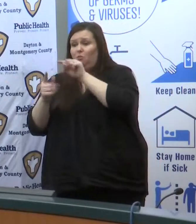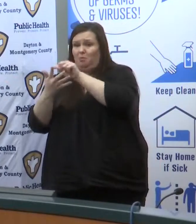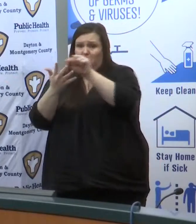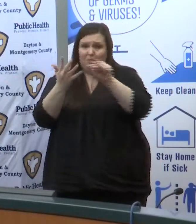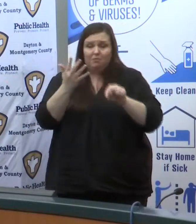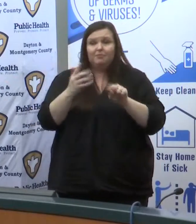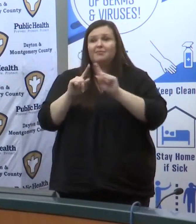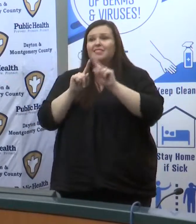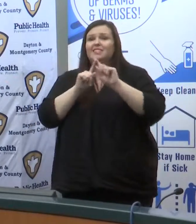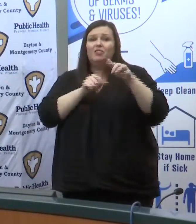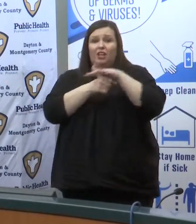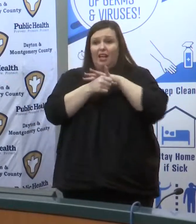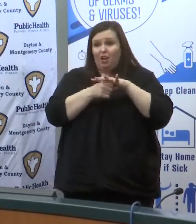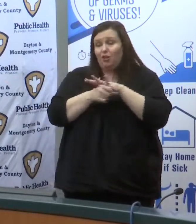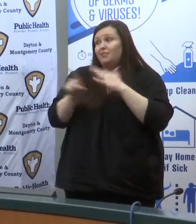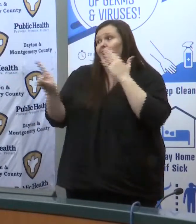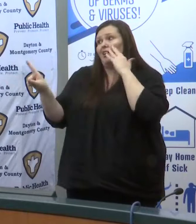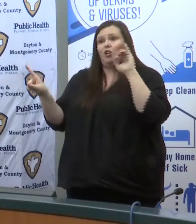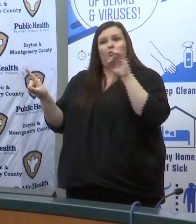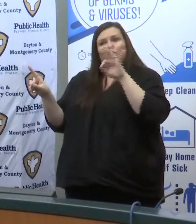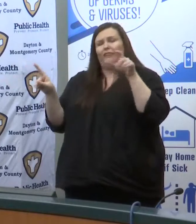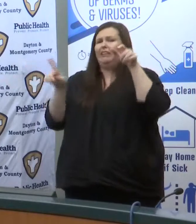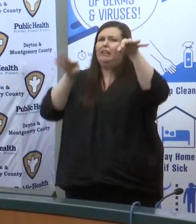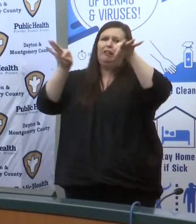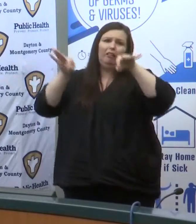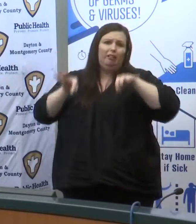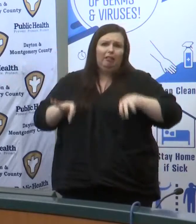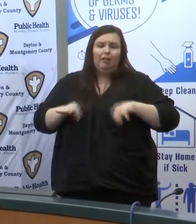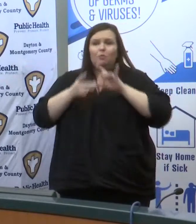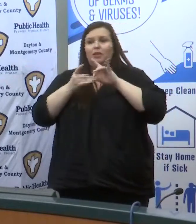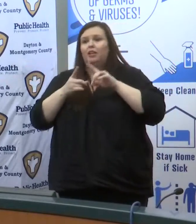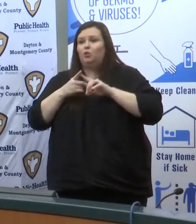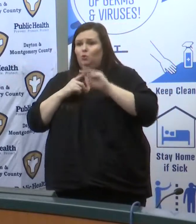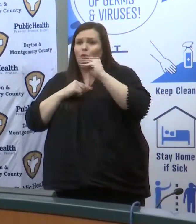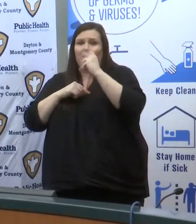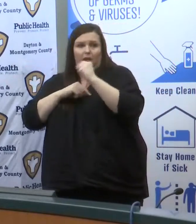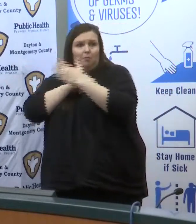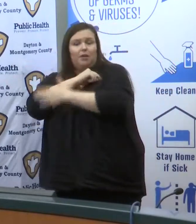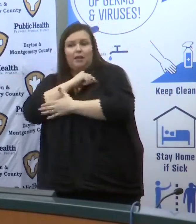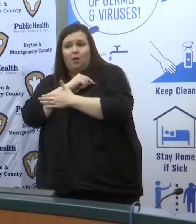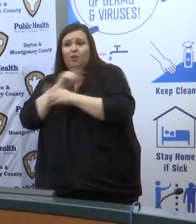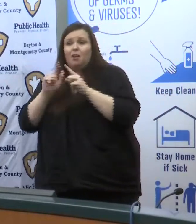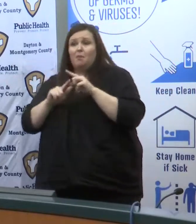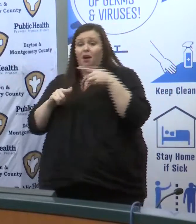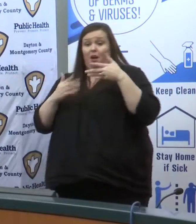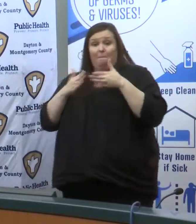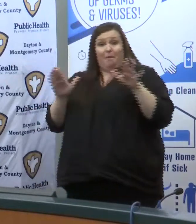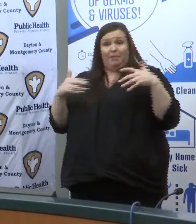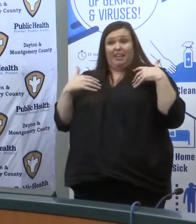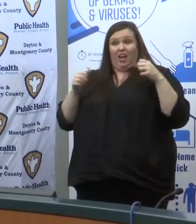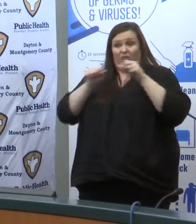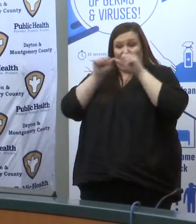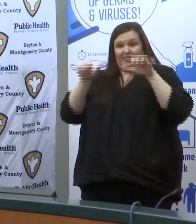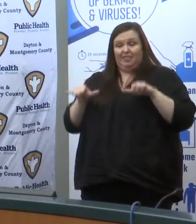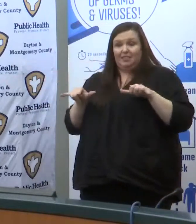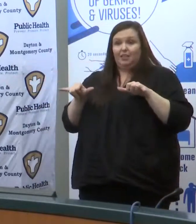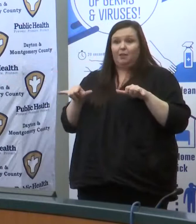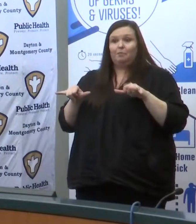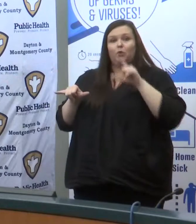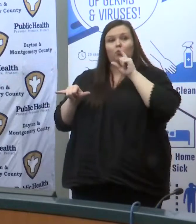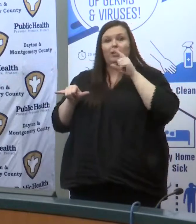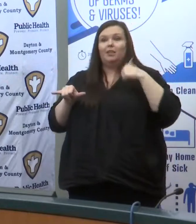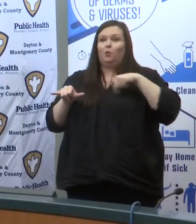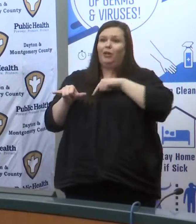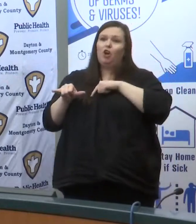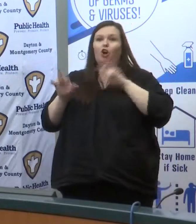telling you about and I know Jeff has spoken previously that public health really is this blanket the public health system is this blanket of